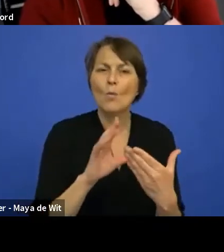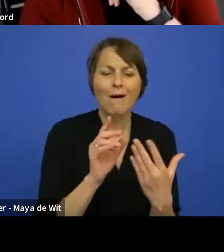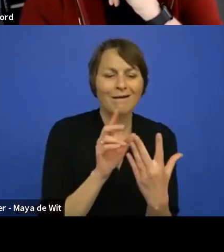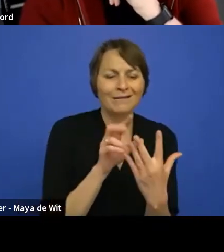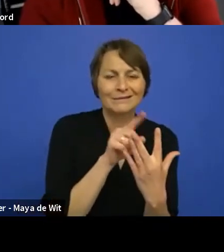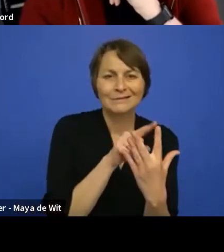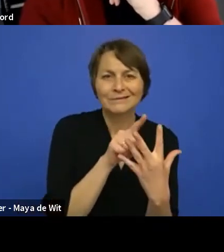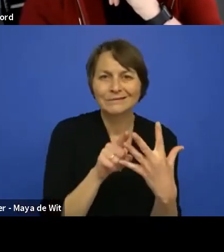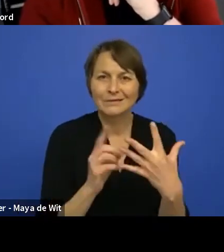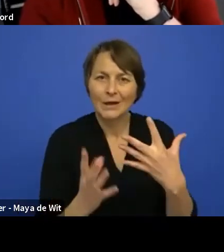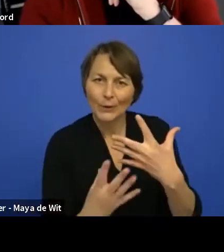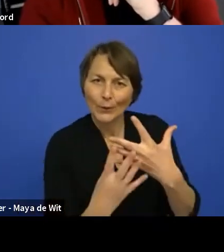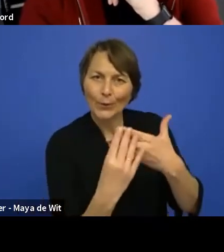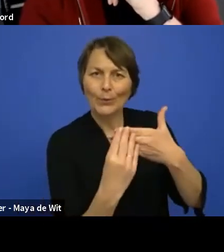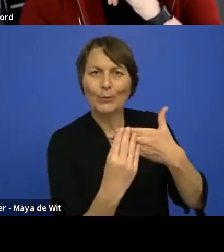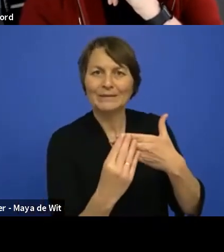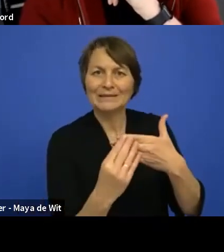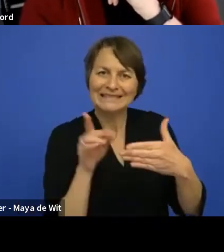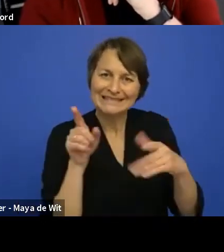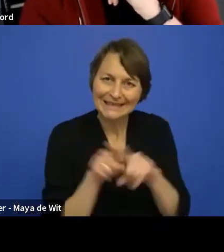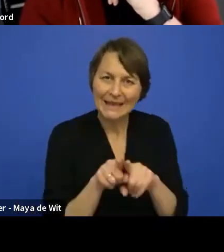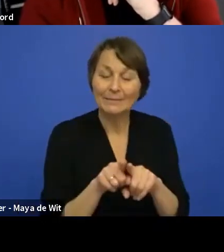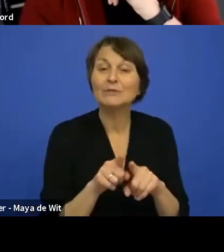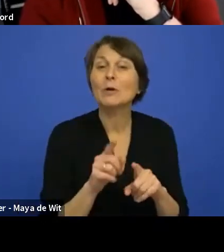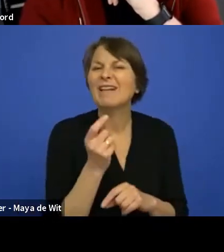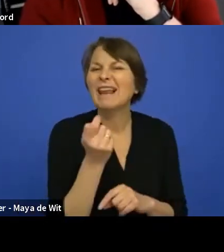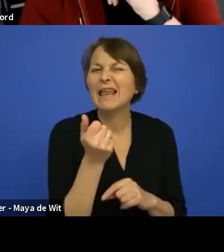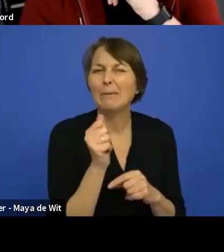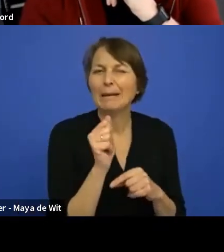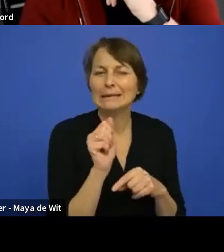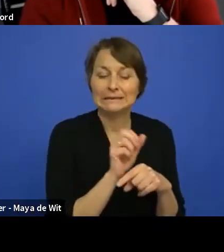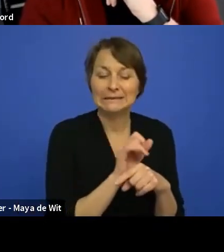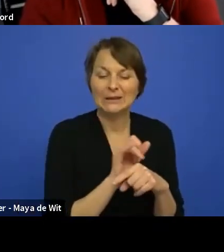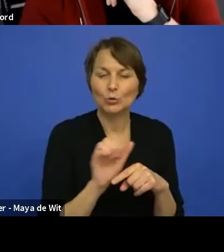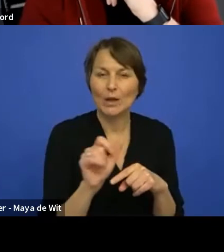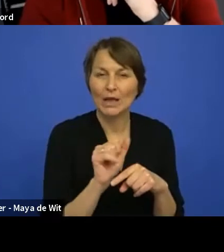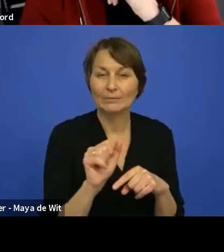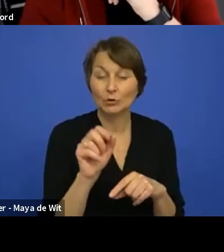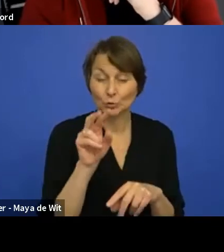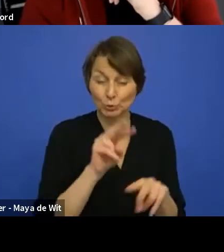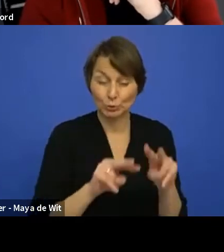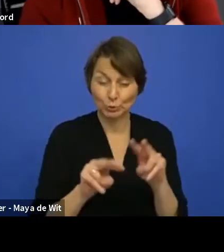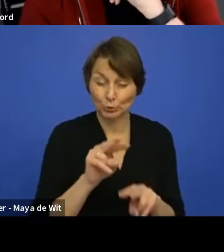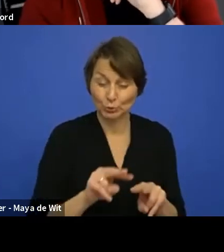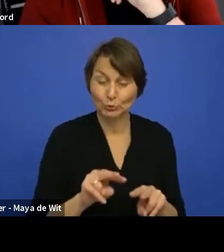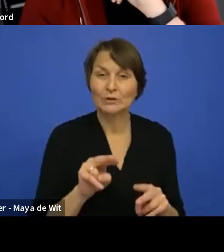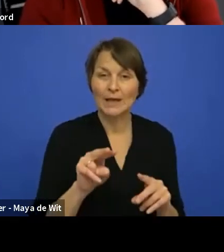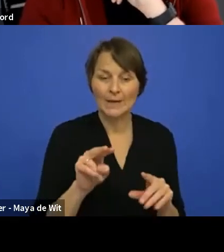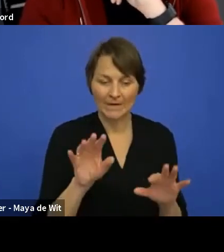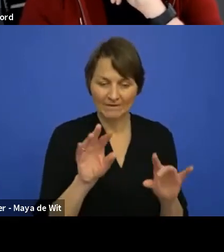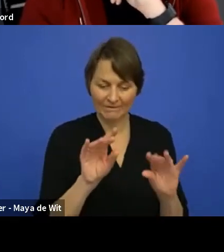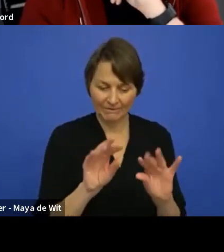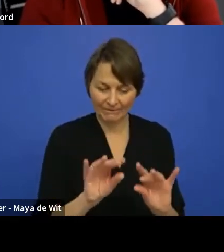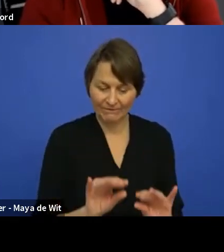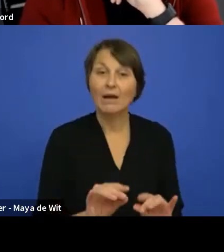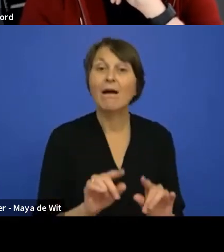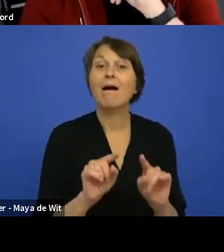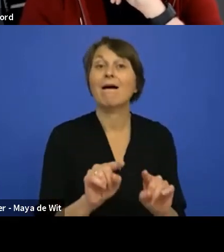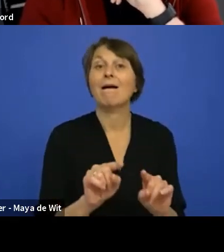So like there's a little script that reads through the type script code and actually figures out what what part of this